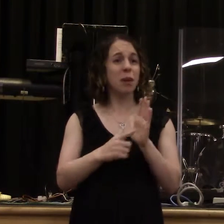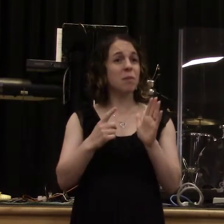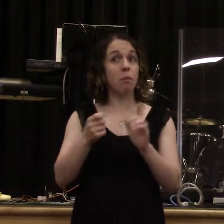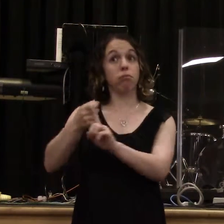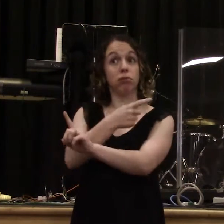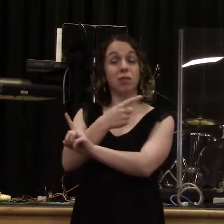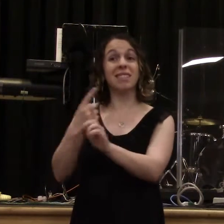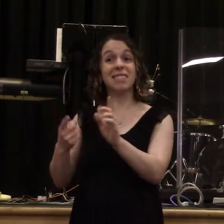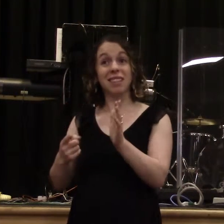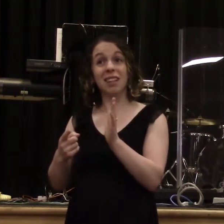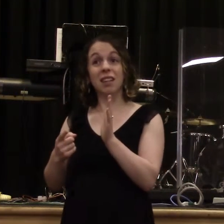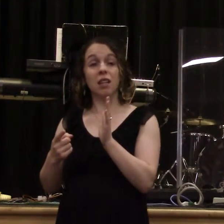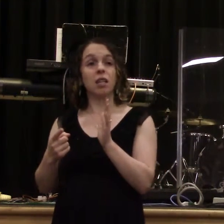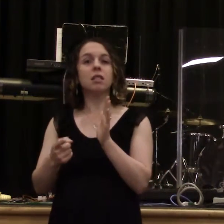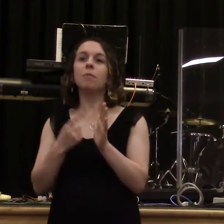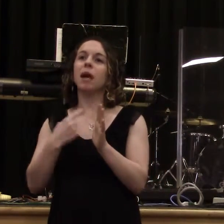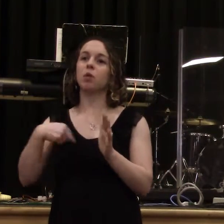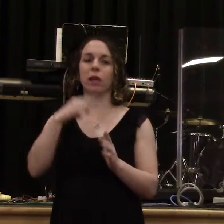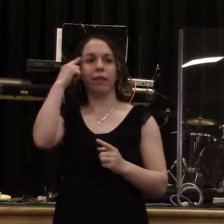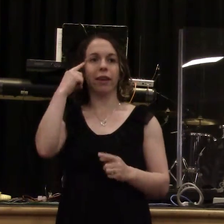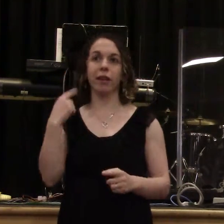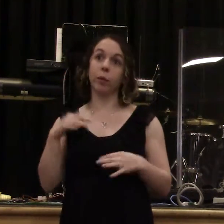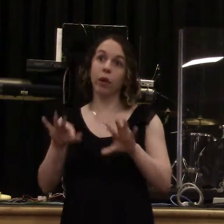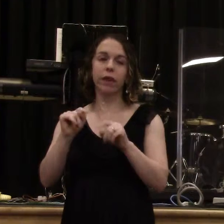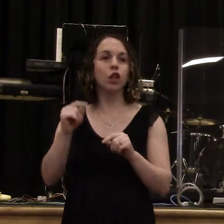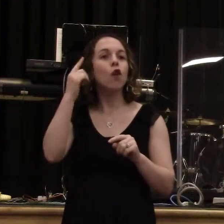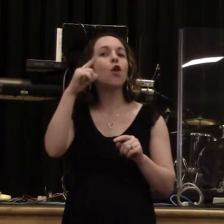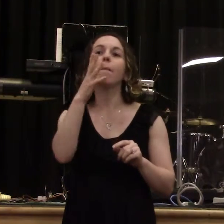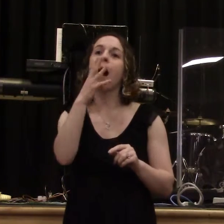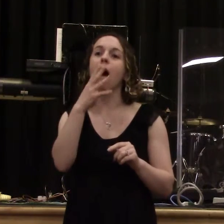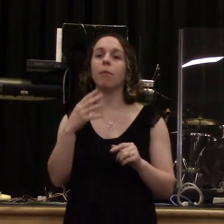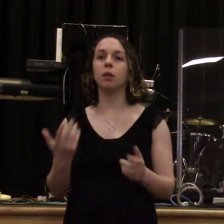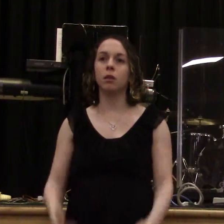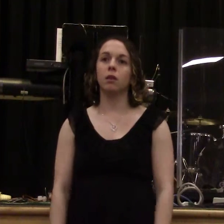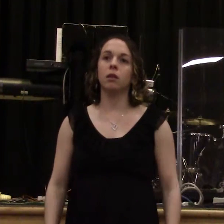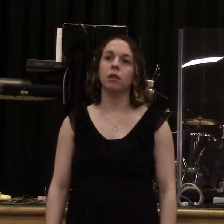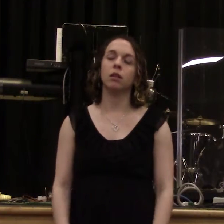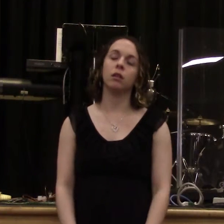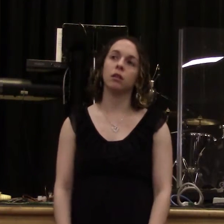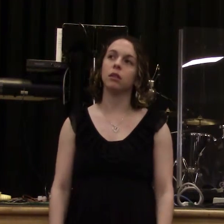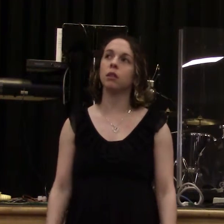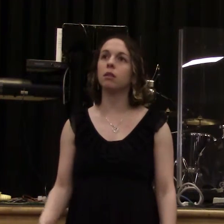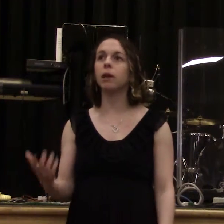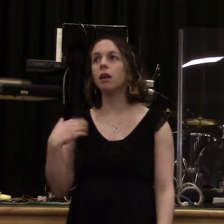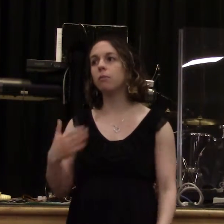Come on. Every mom has felt like that. You know, how many diapers do you have to, you know, if I had a nickel for every time I made you